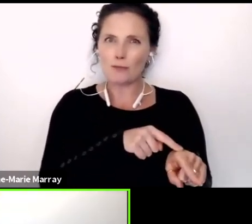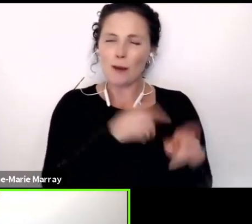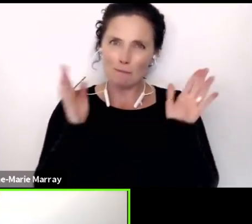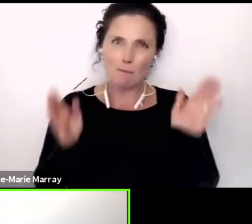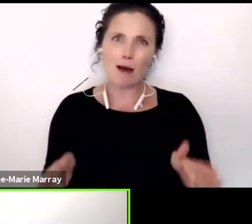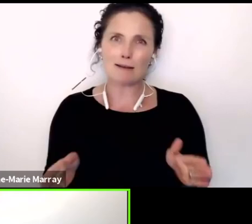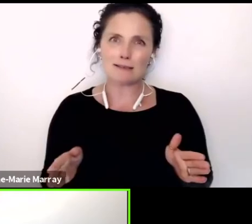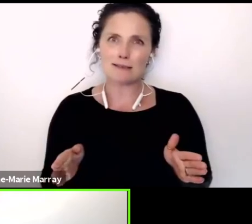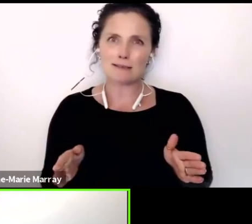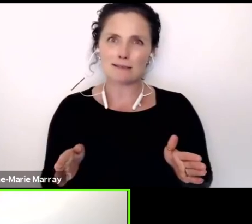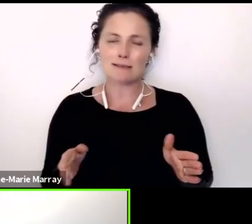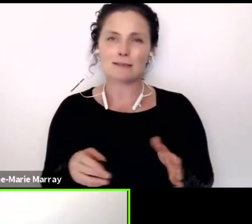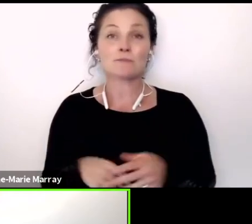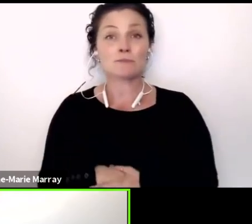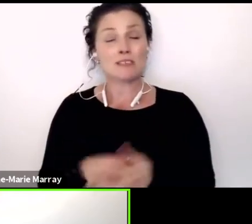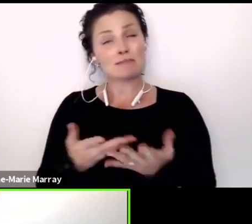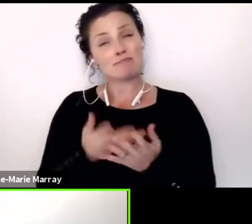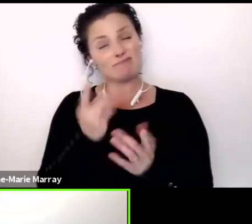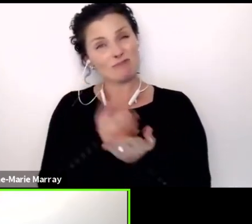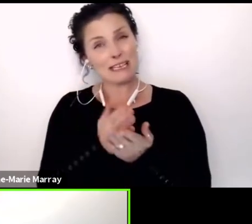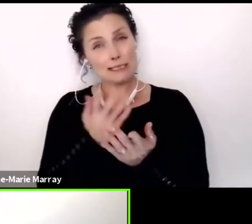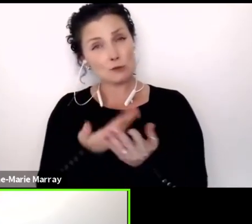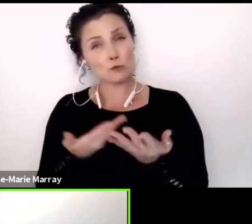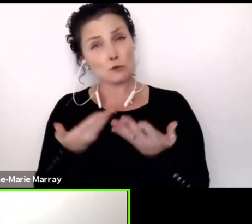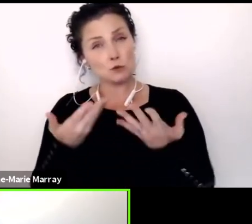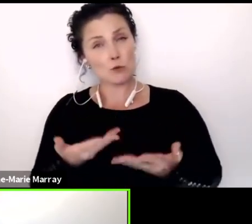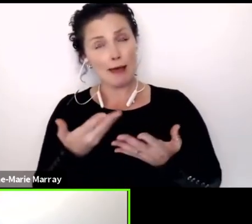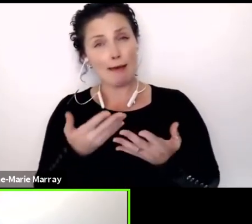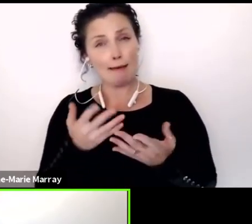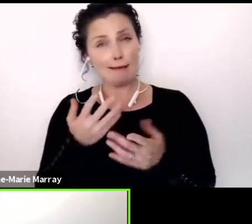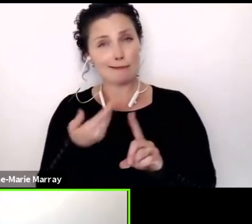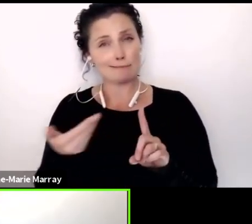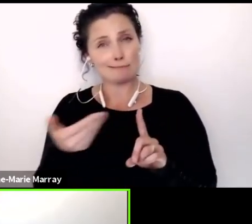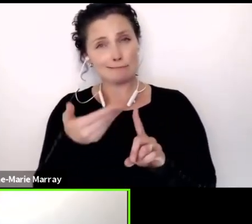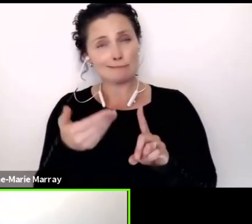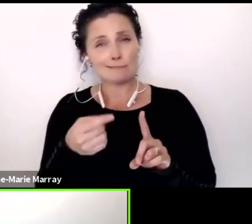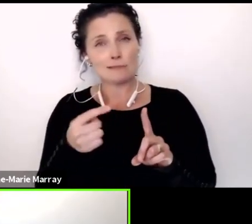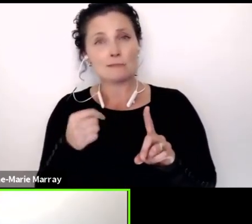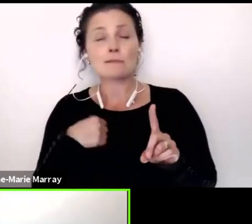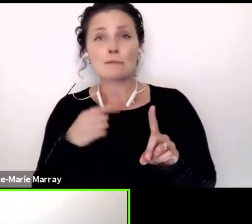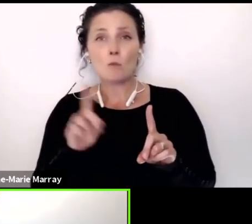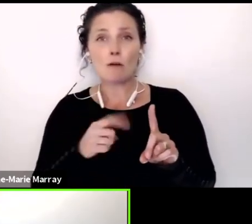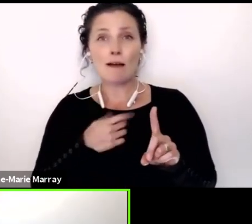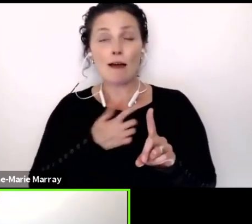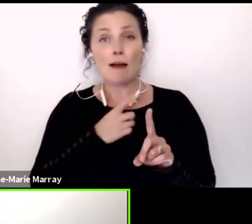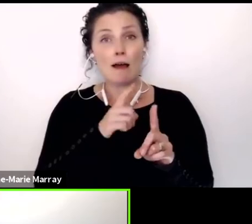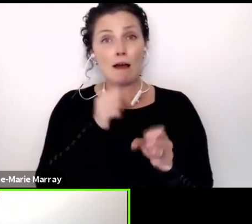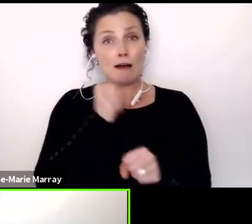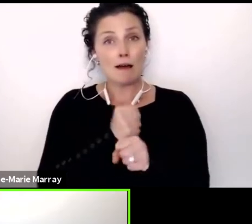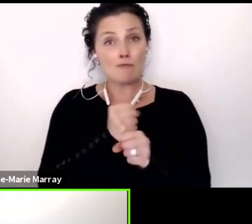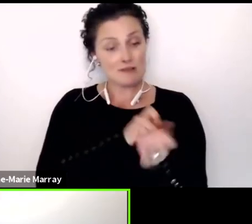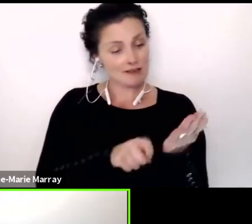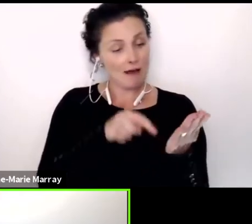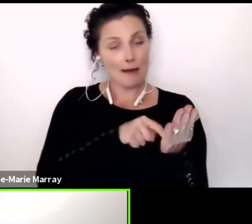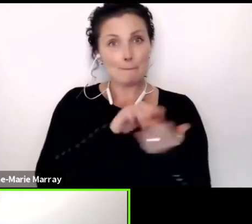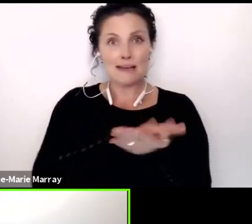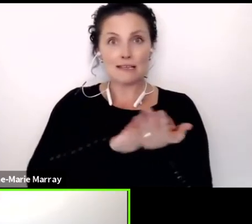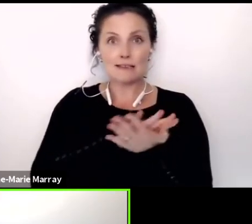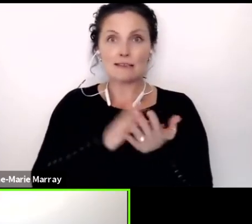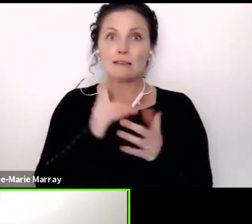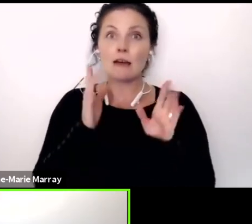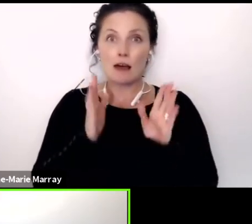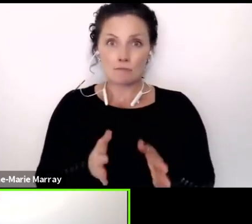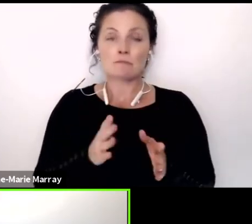today's about, and it agrees to be monitored by its implementation of the convention by the convention